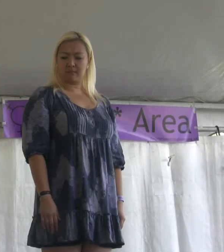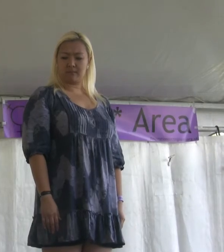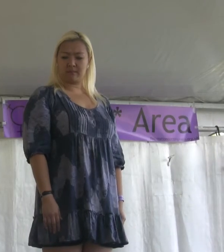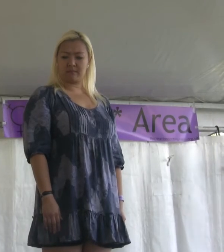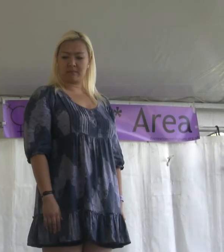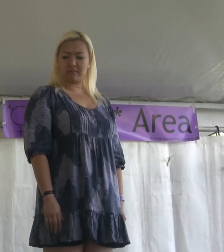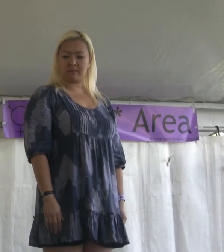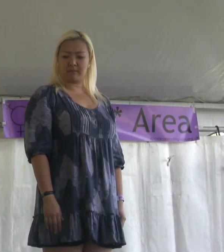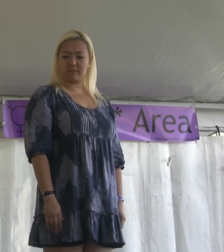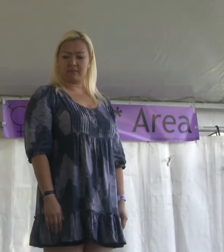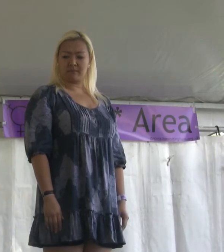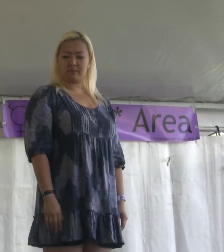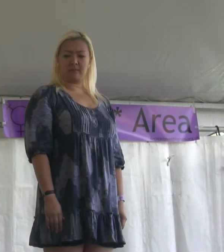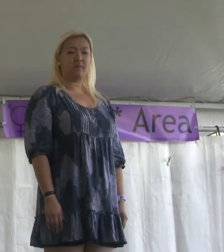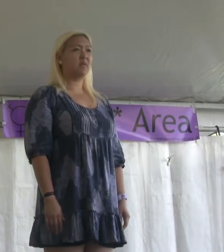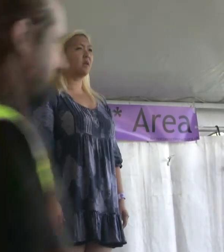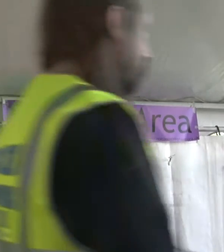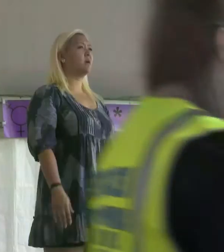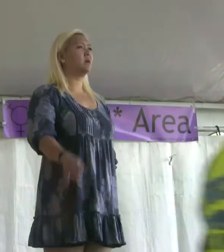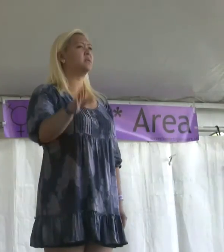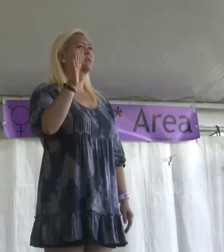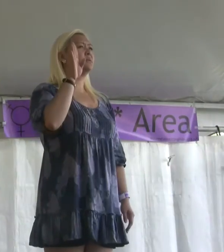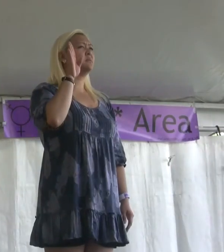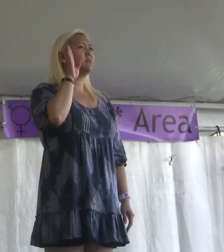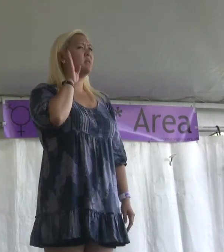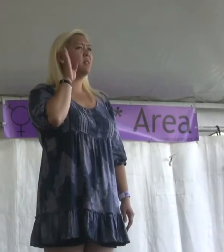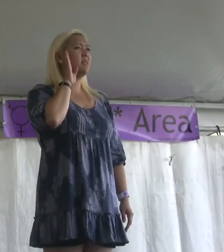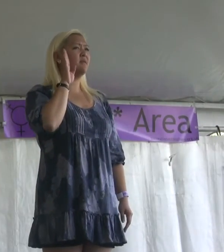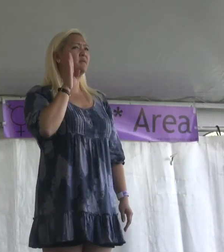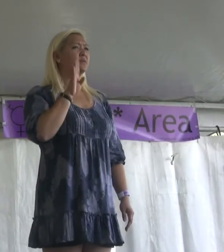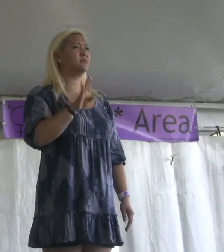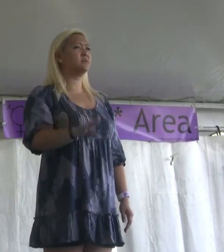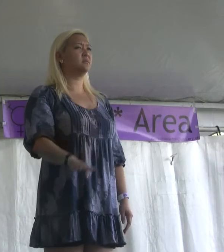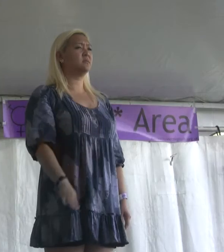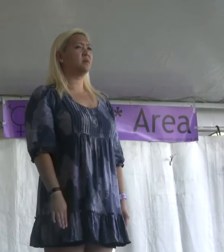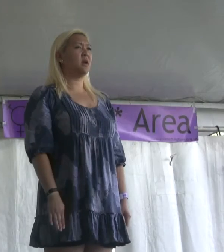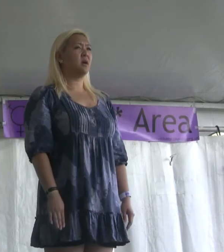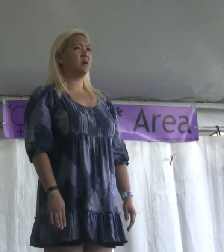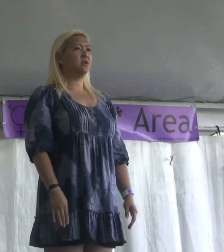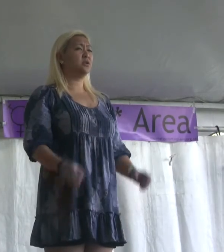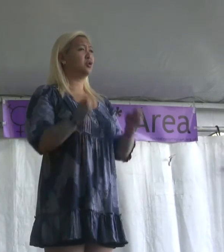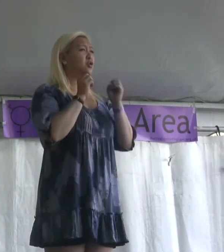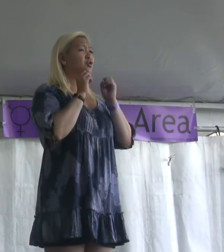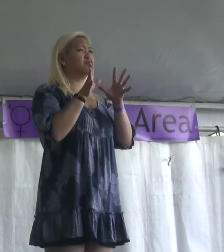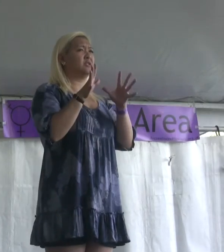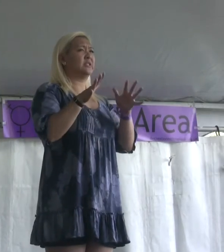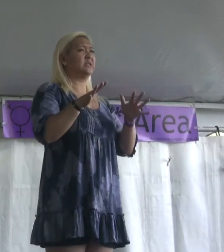Let the sun close me to the screams Suffocate and